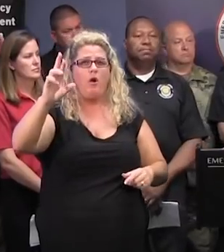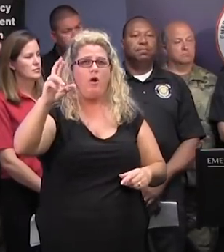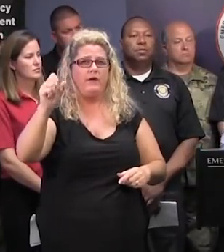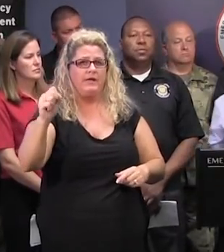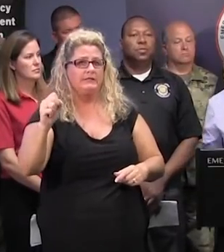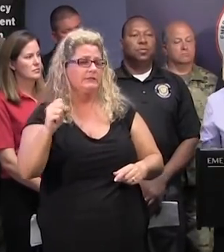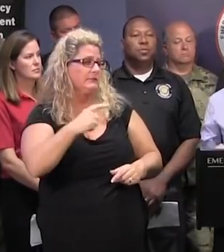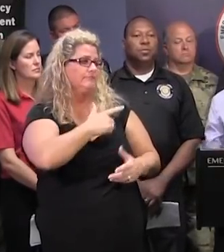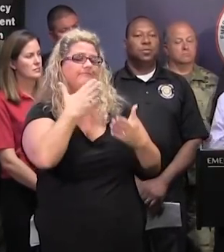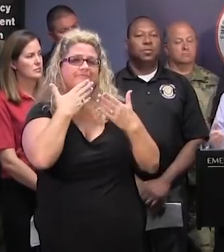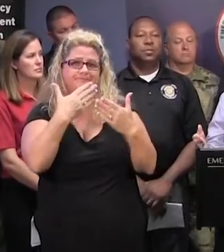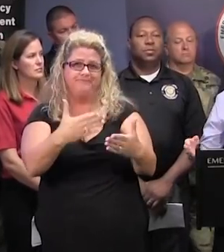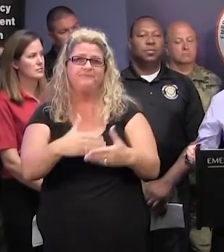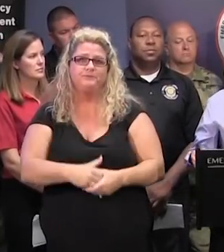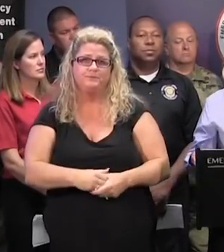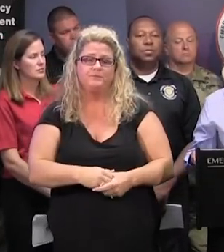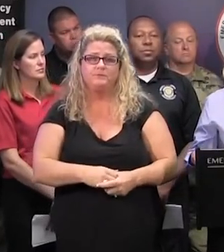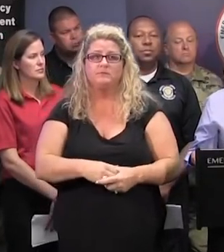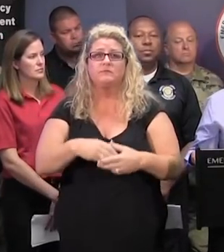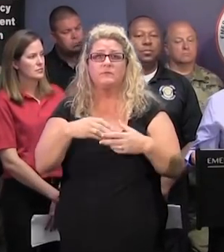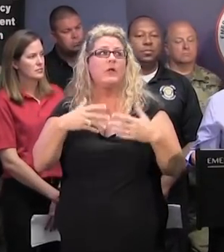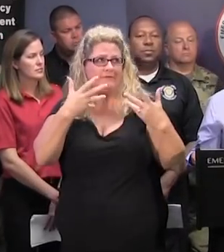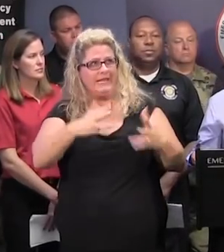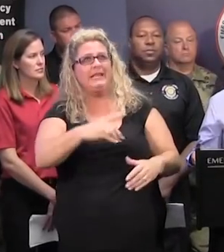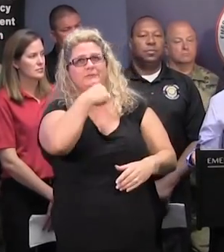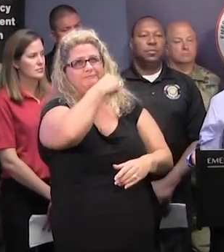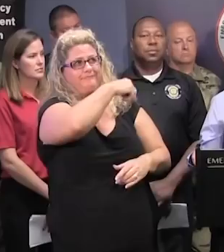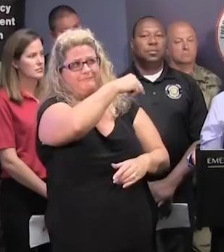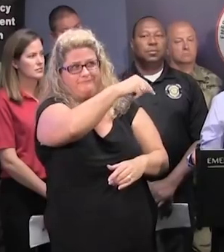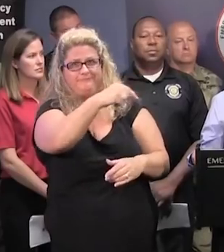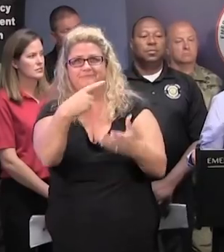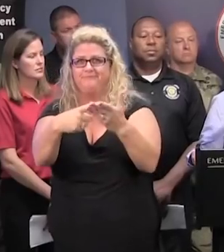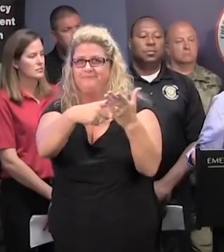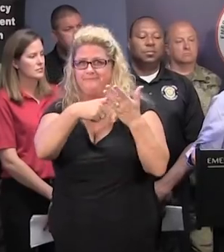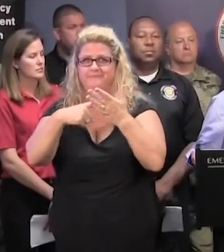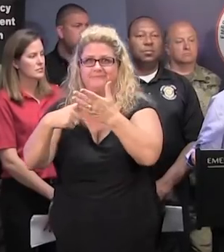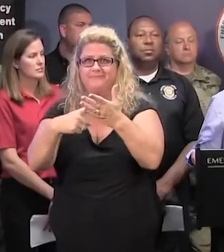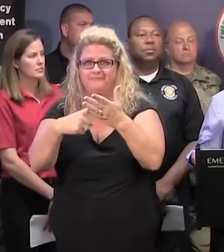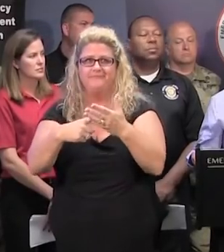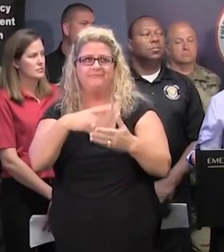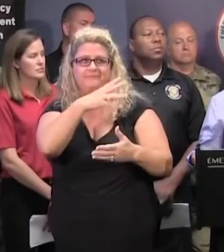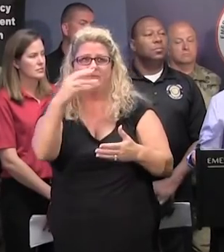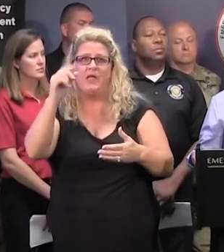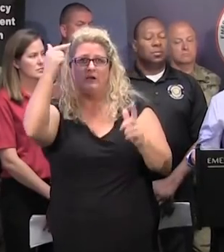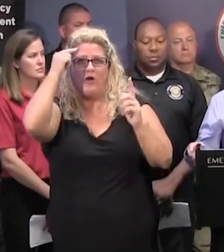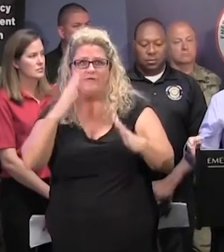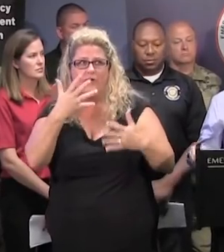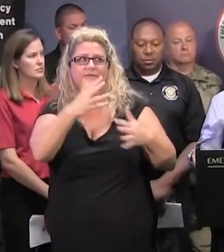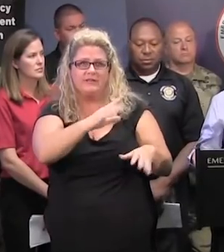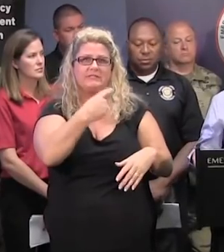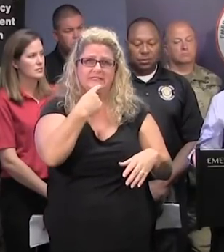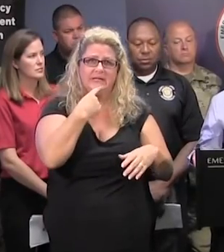Thank you, Governor. Well, as it's been stated several times earlier in this briefing and addressed by the Governor,